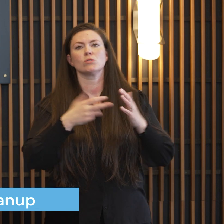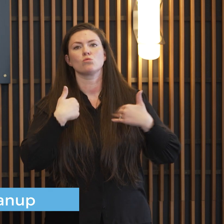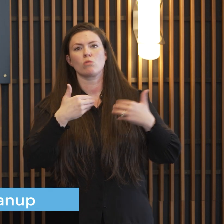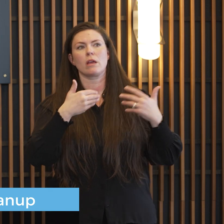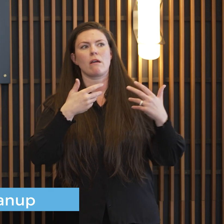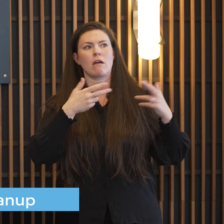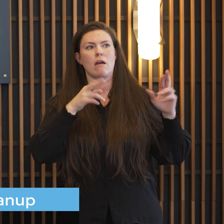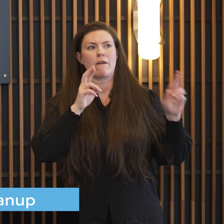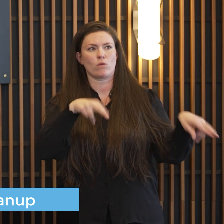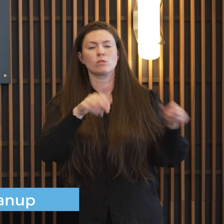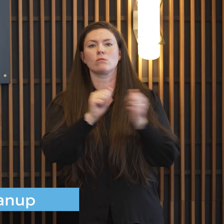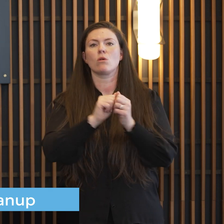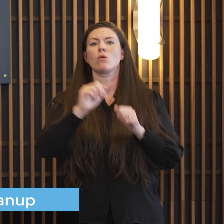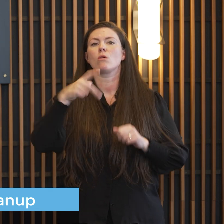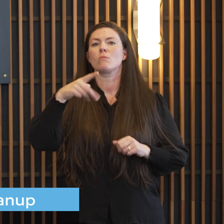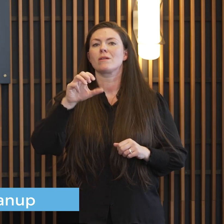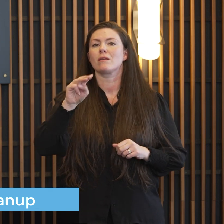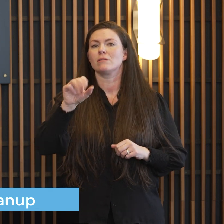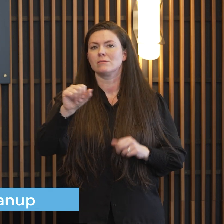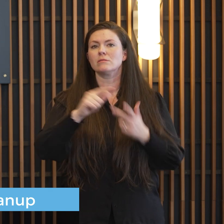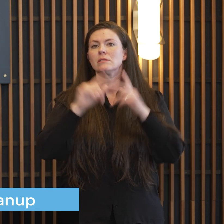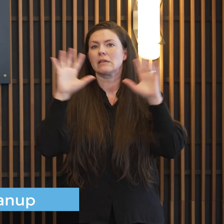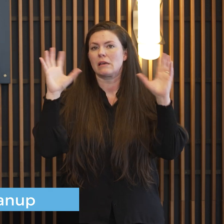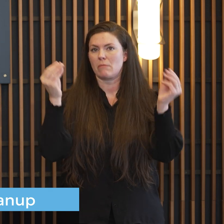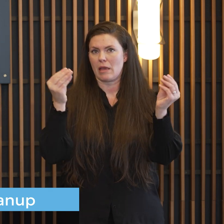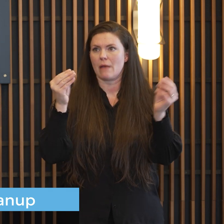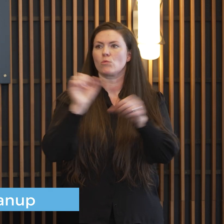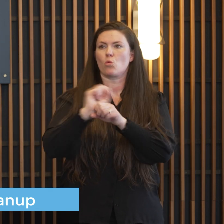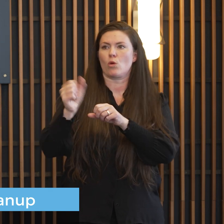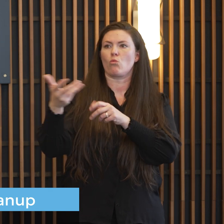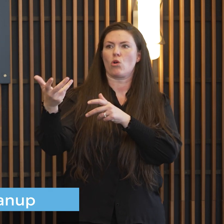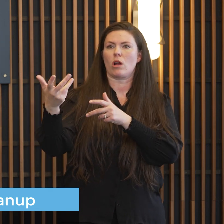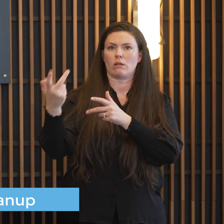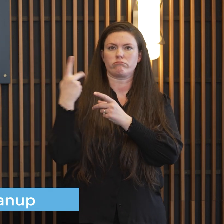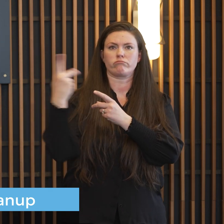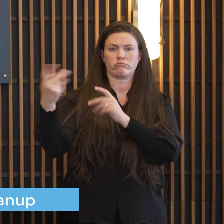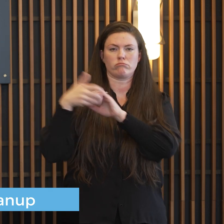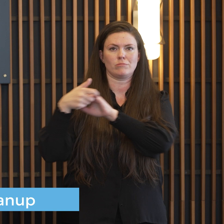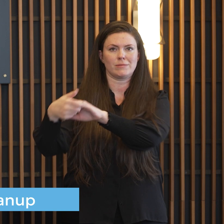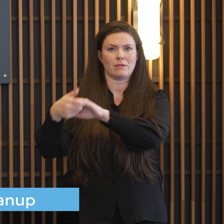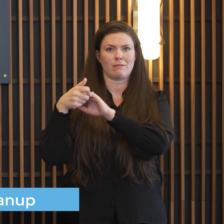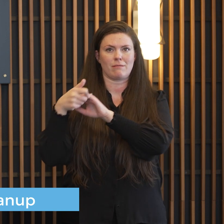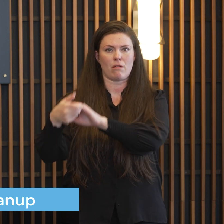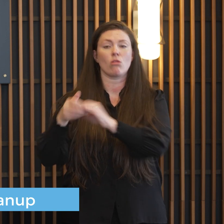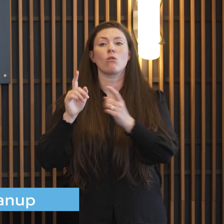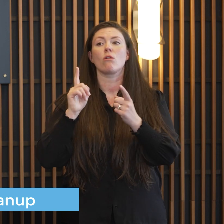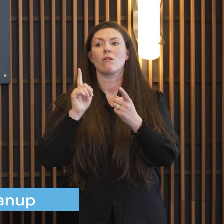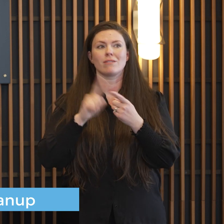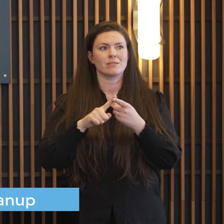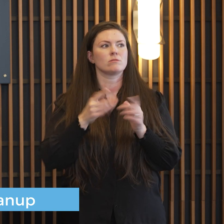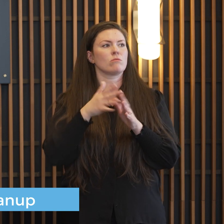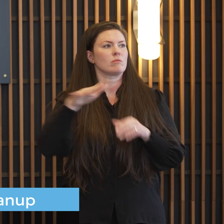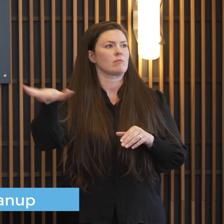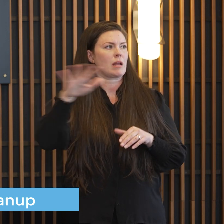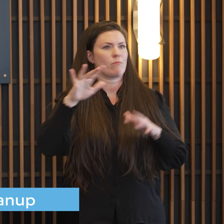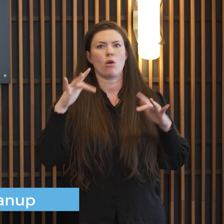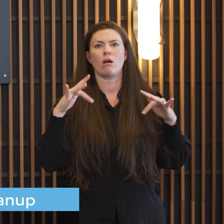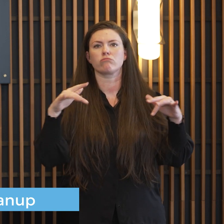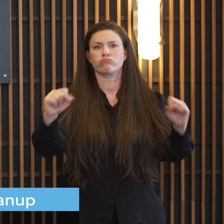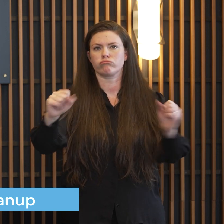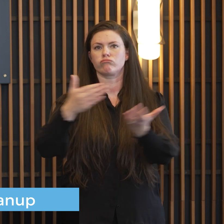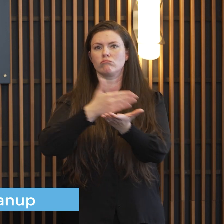with pmcs ambulance and we'll continue to do that until the ambulance the neighborhoods are plowed out